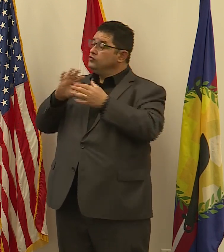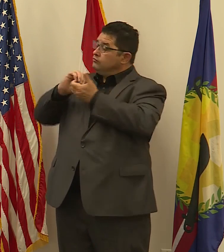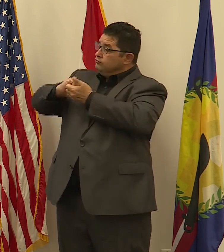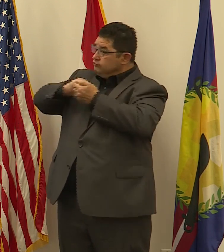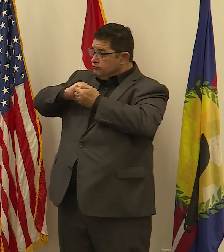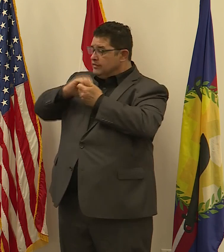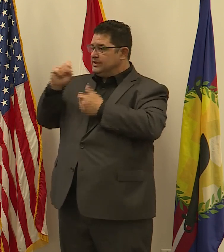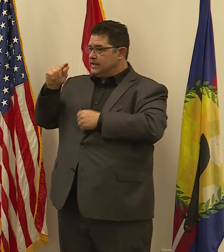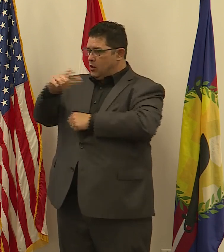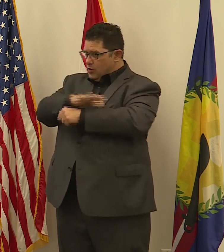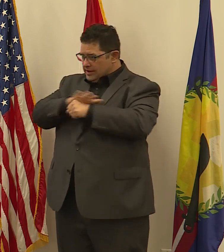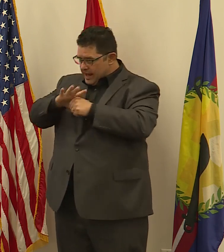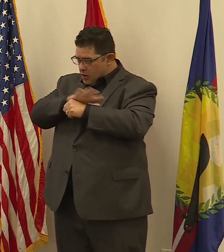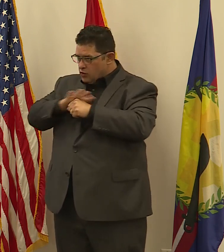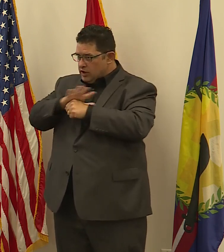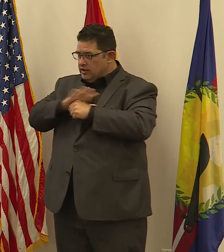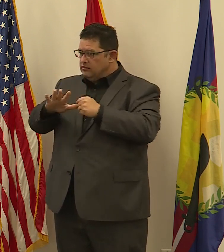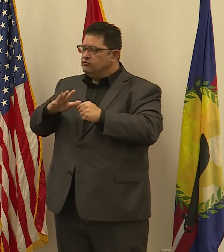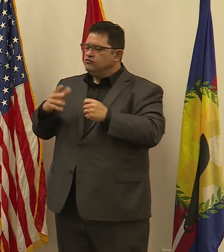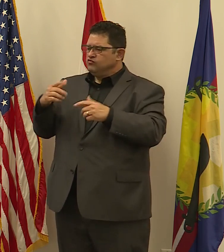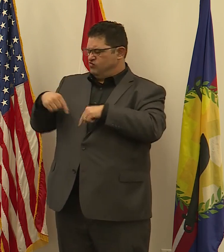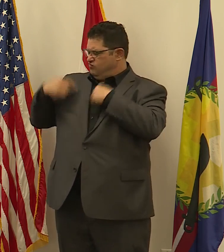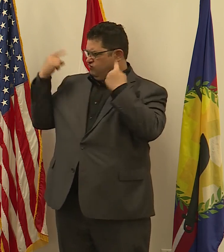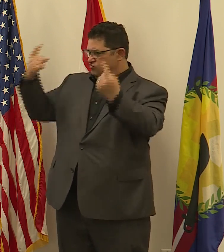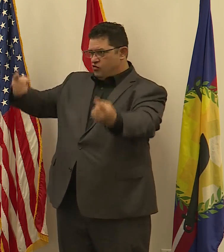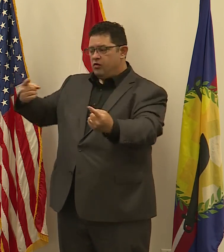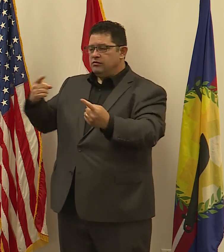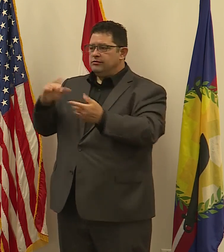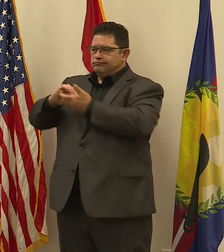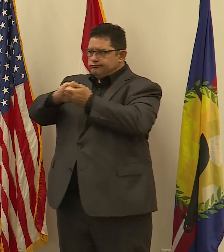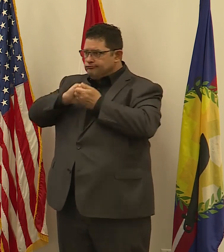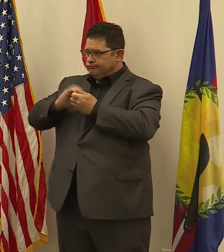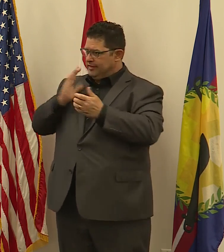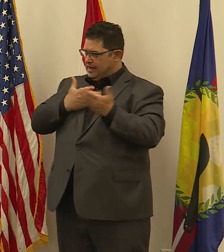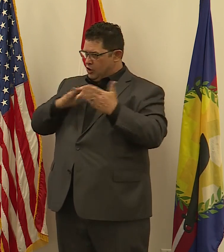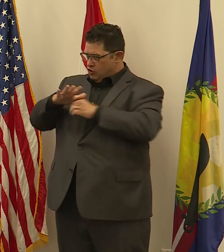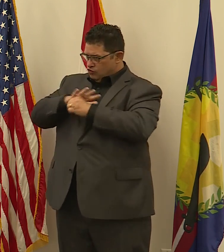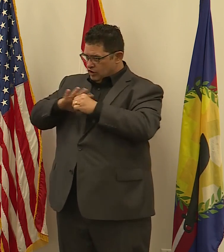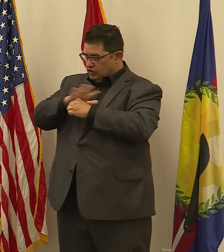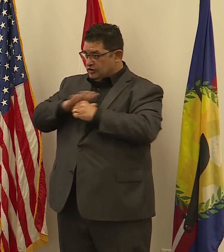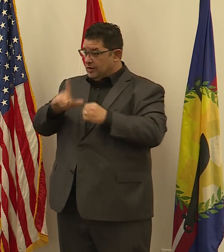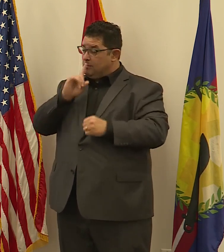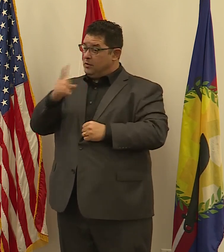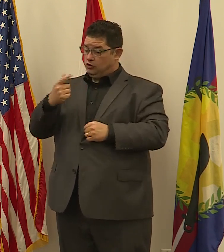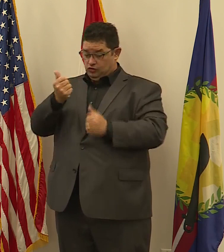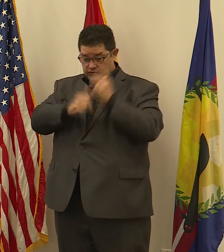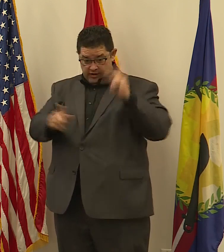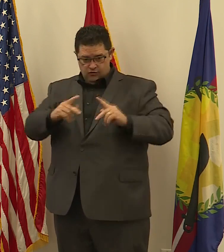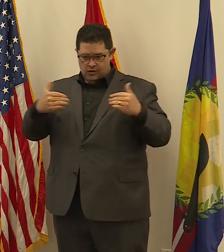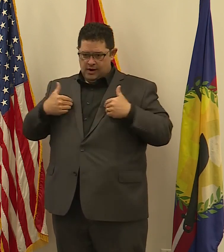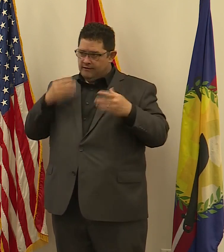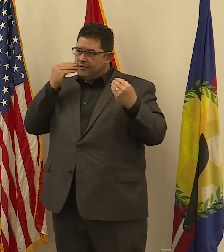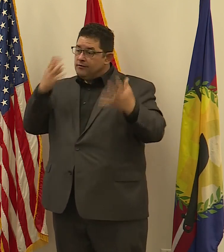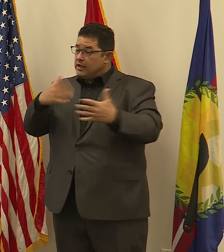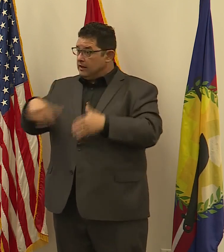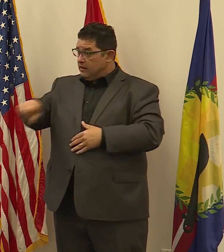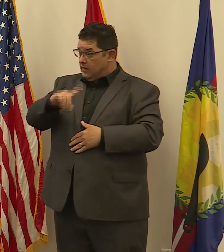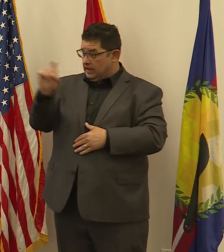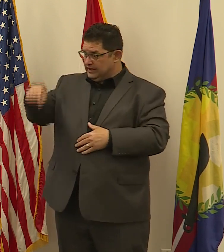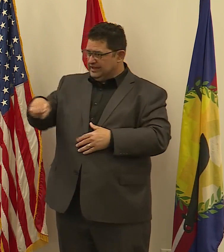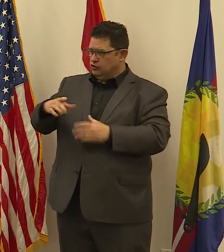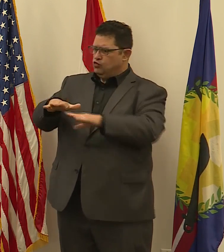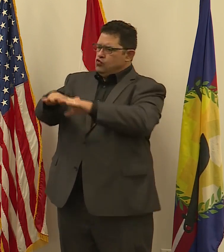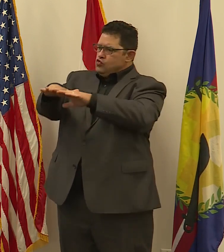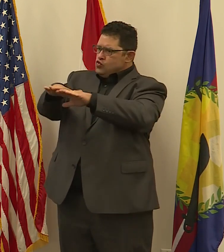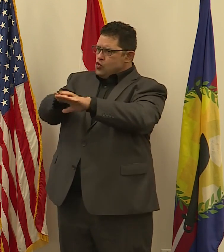-standing inequities of our region, and to making sure that everyone has the information that they need to slow the